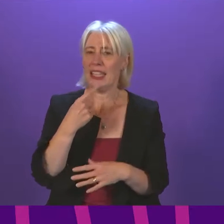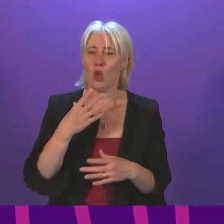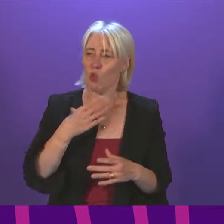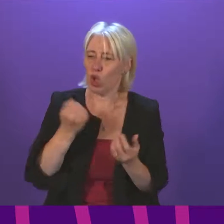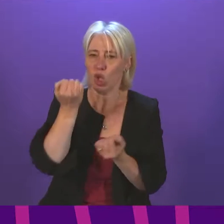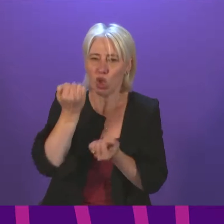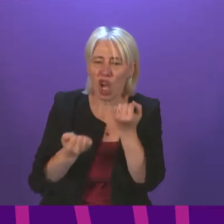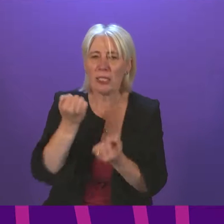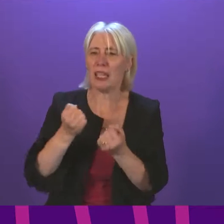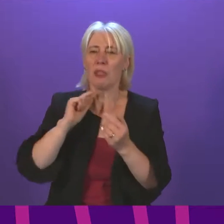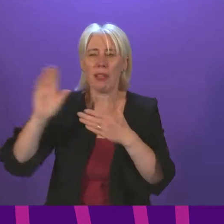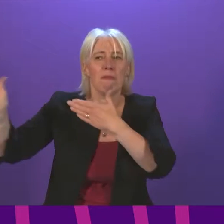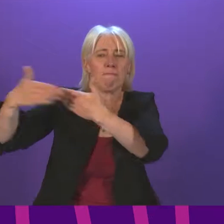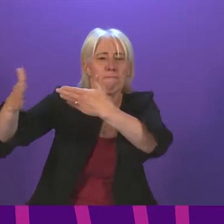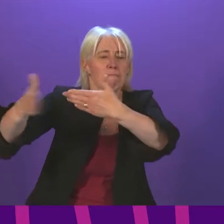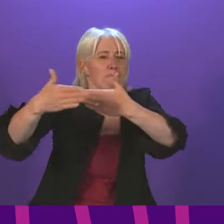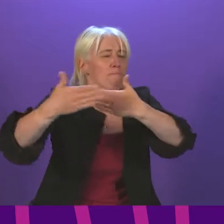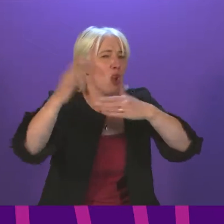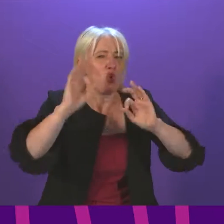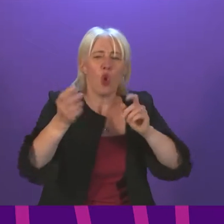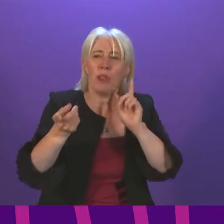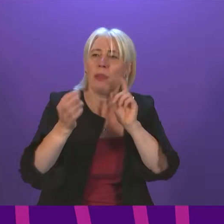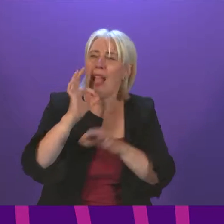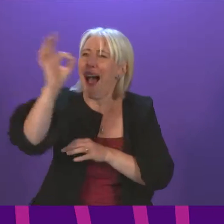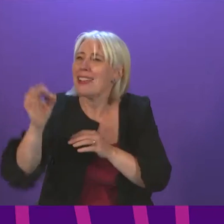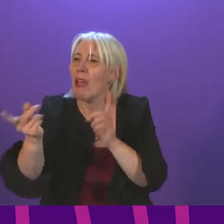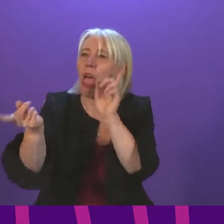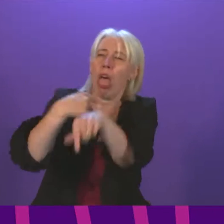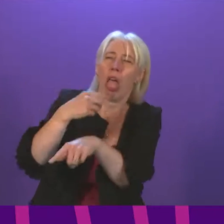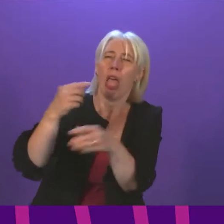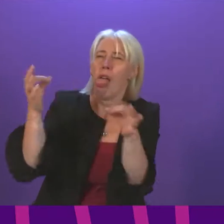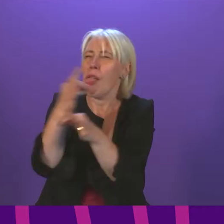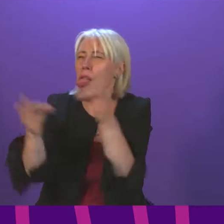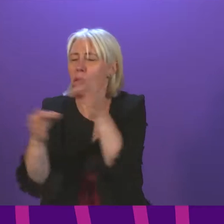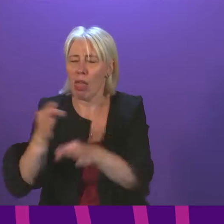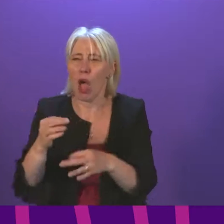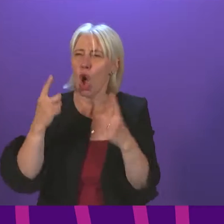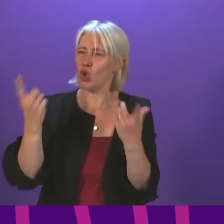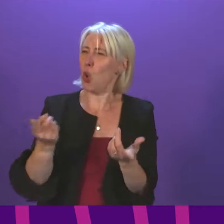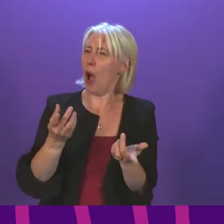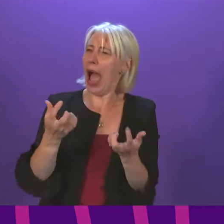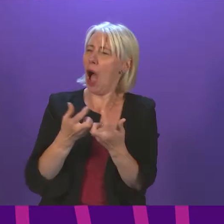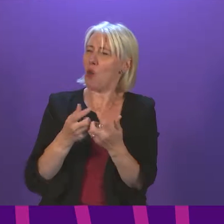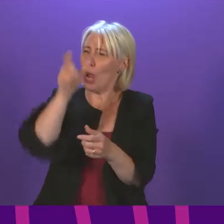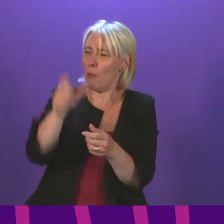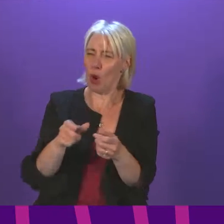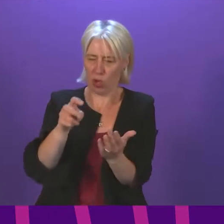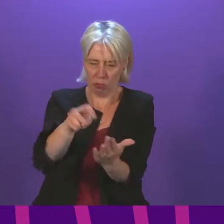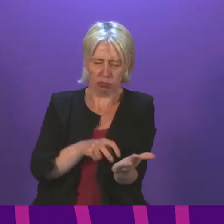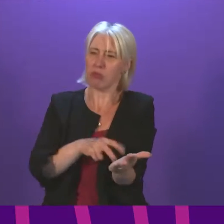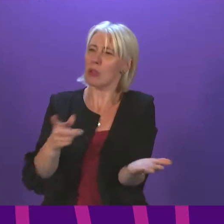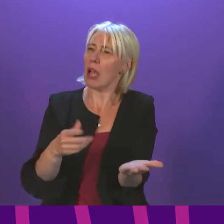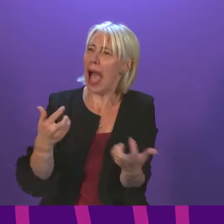doors remained closed. He couldn't get a straight answer from your predecessor. So can the Cabinet Secretary give a clear undertaking today